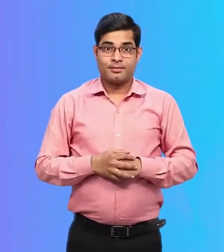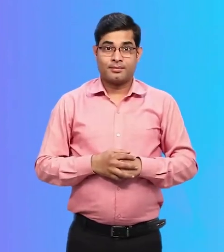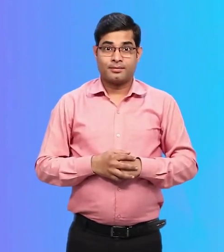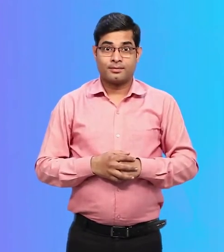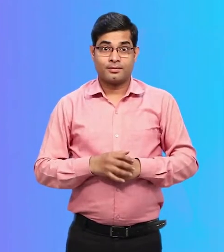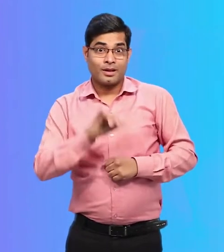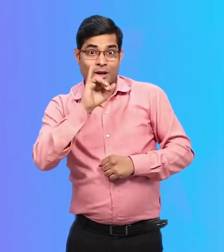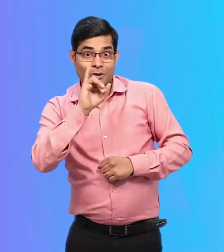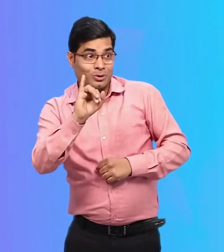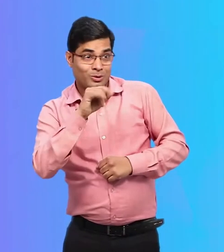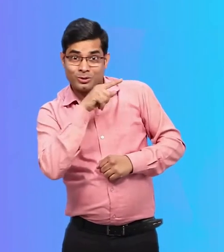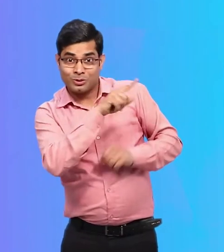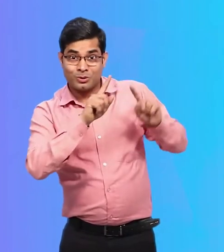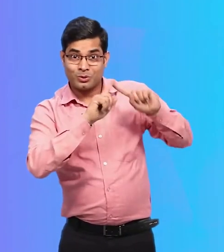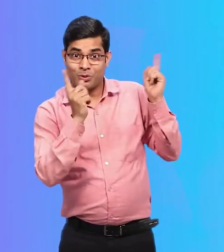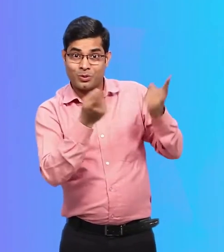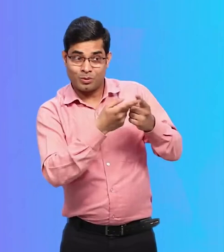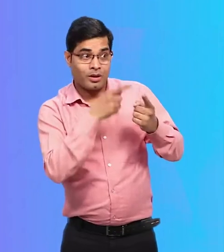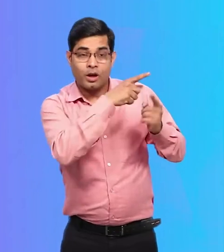The toilet shown is spacious